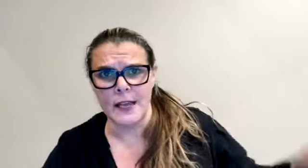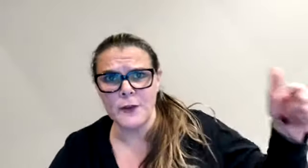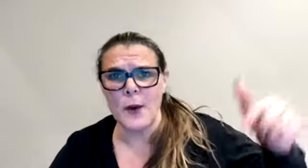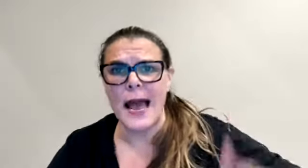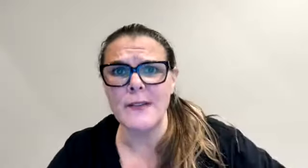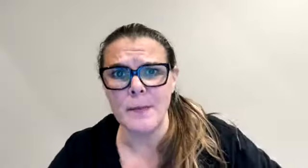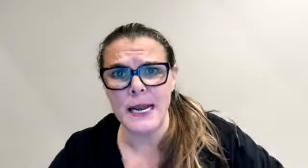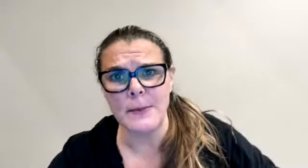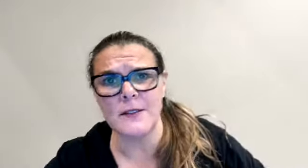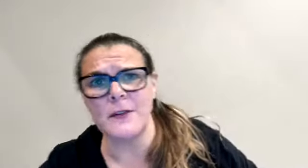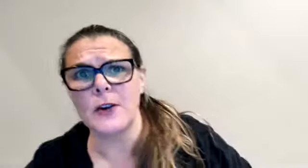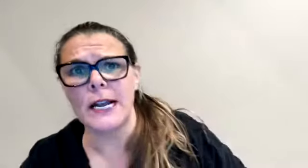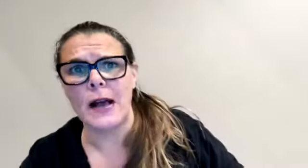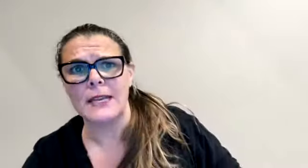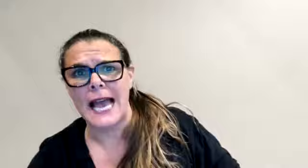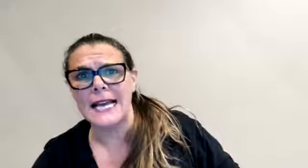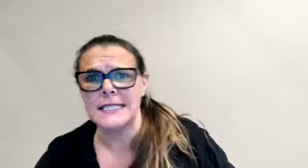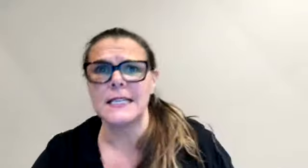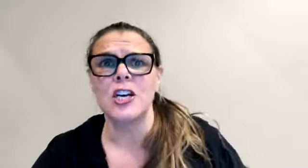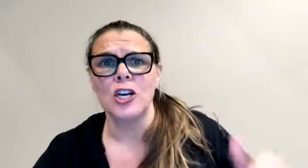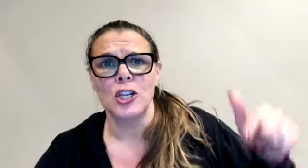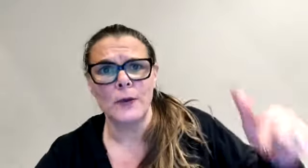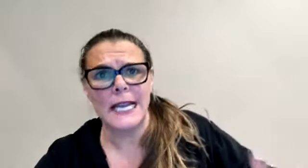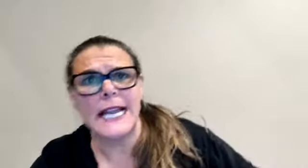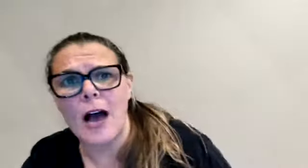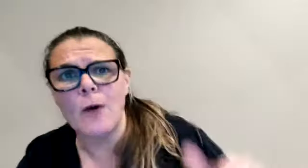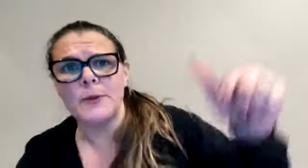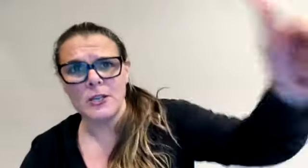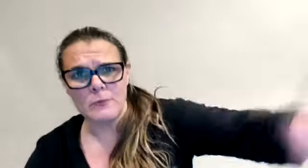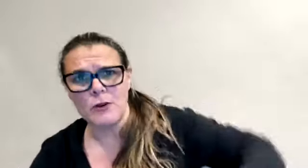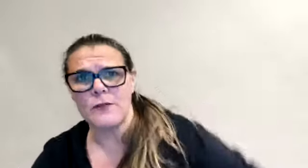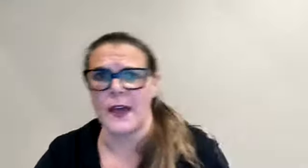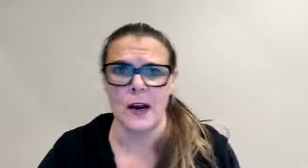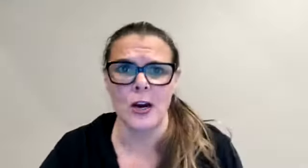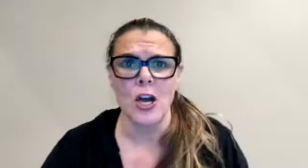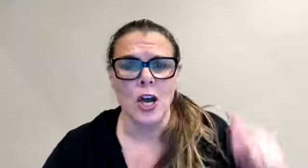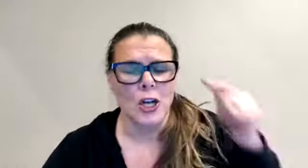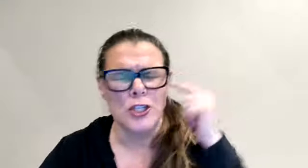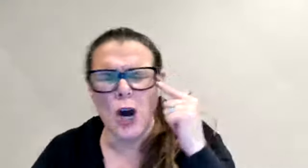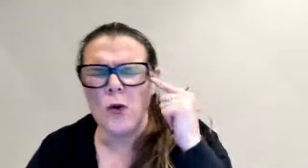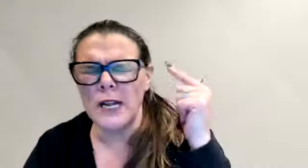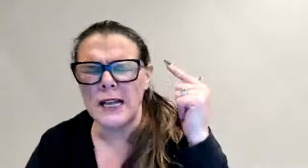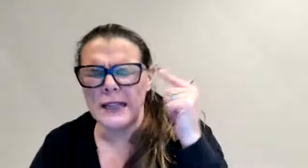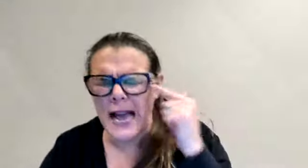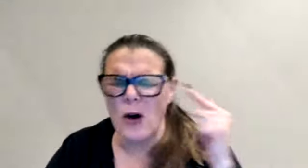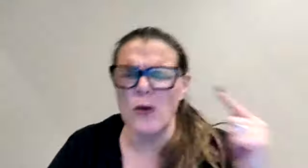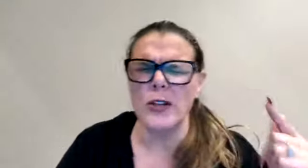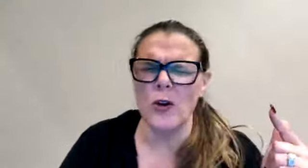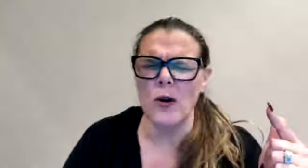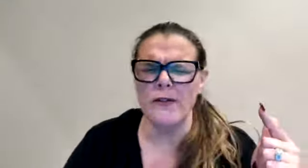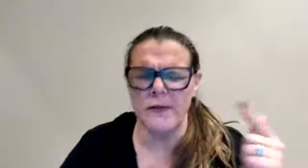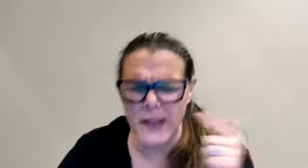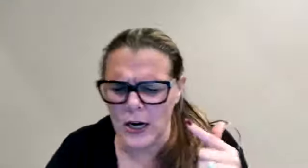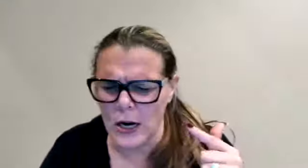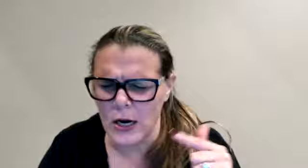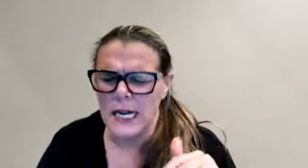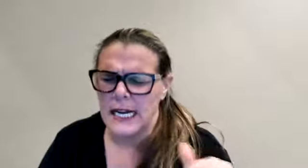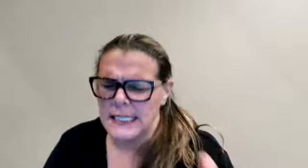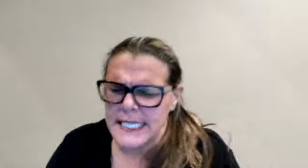If you haven't been able to figure it out yet, you need help to move there. Don't allow your fear to